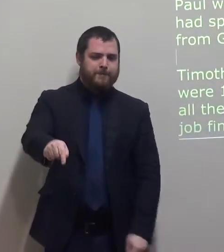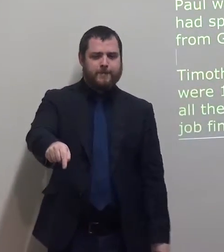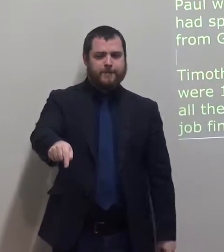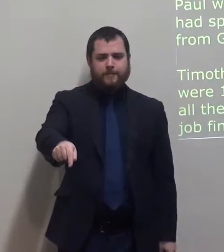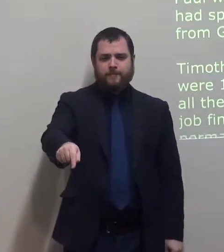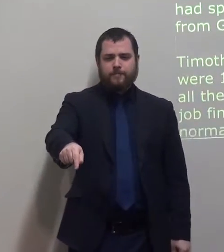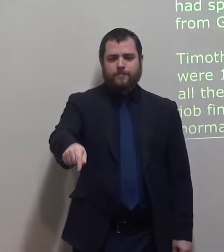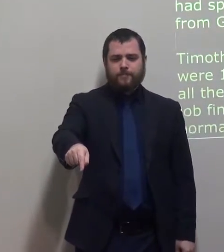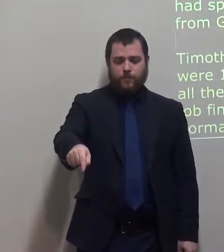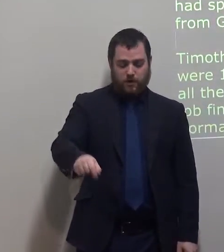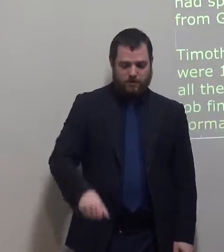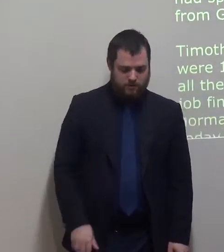Timothy was not an apostle.